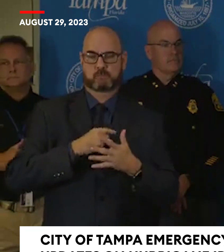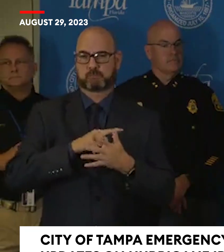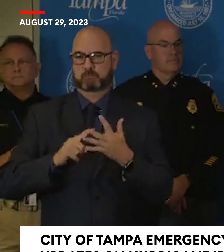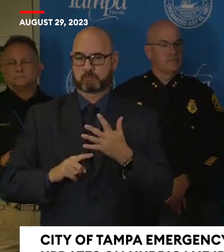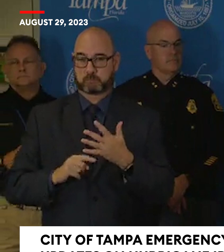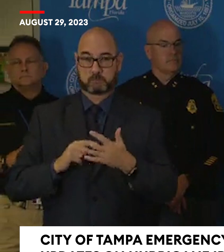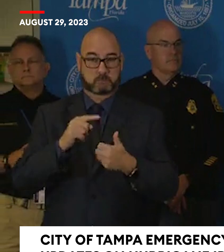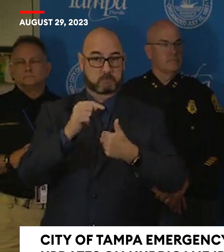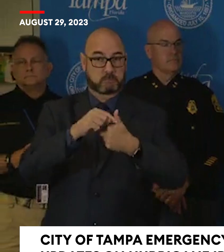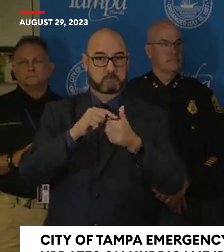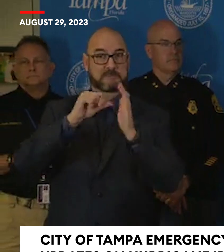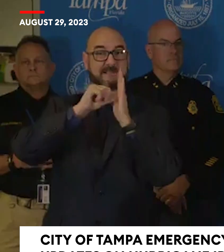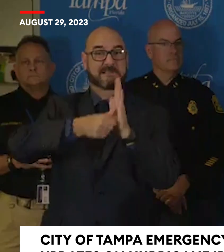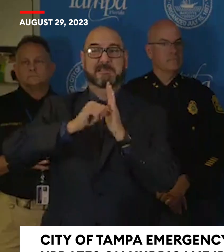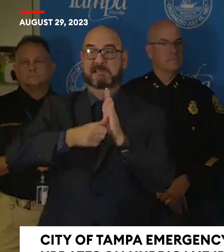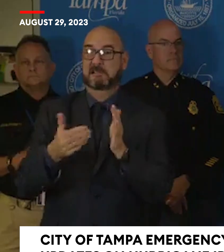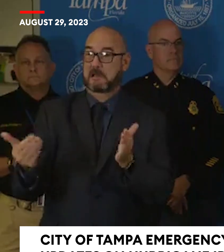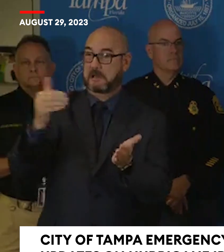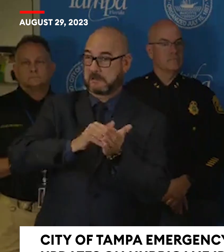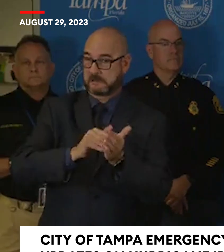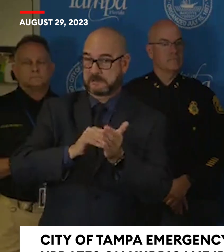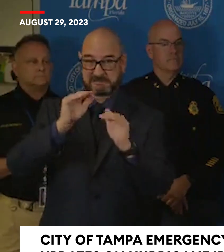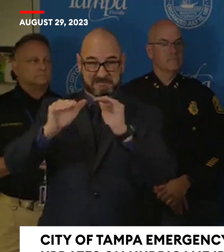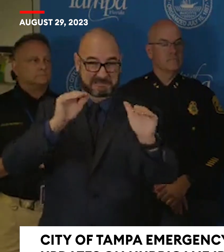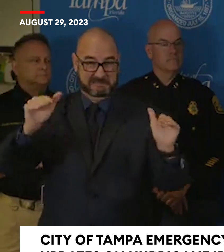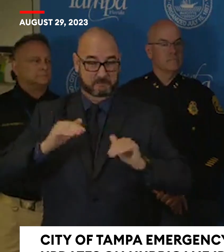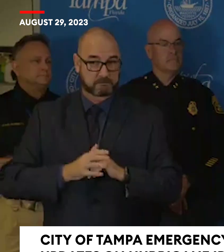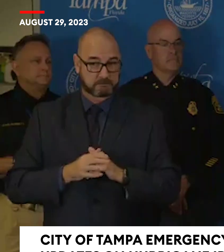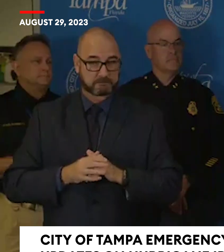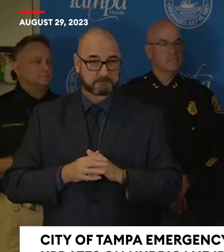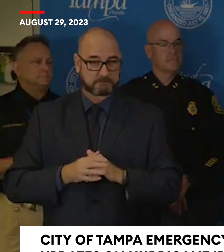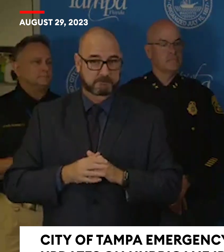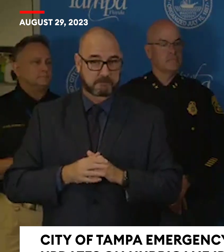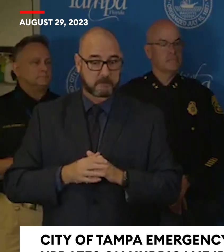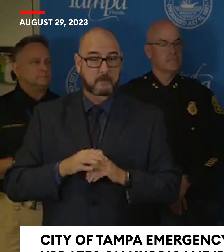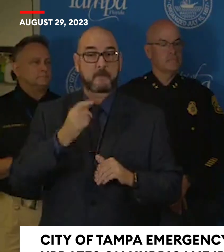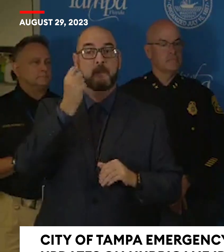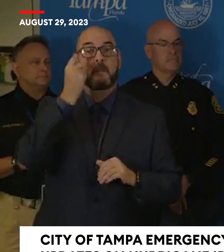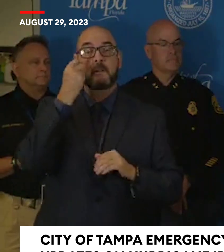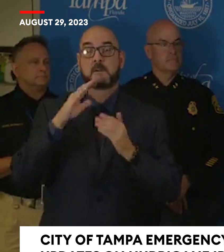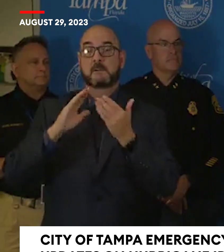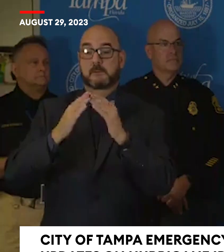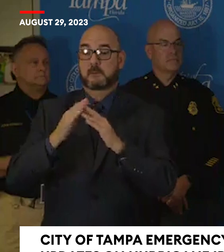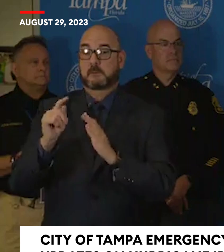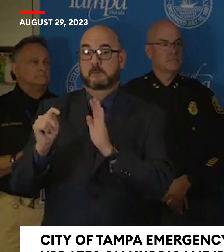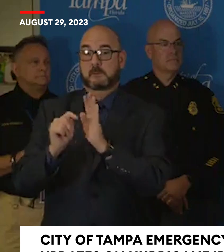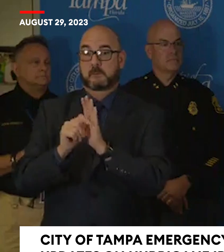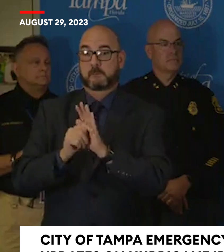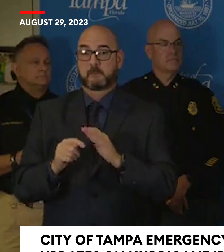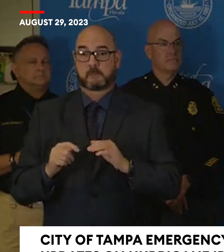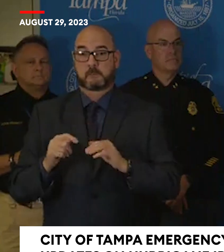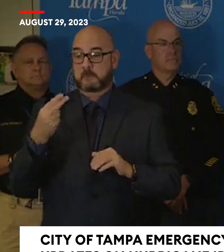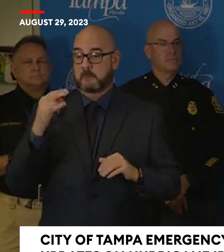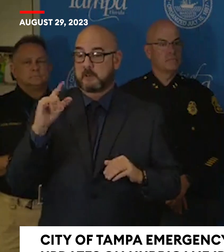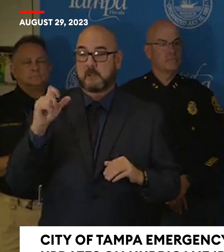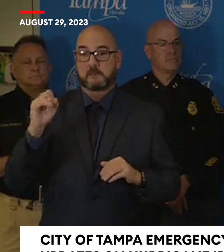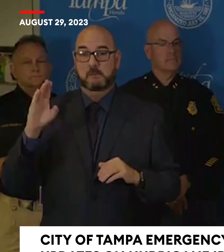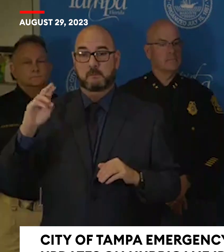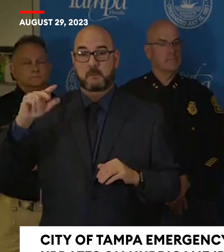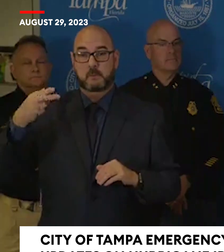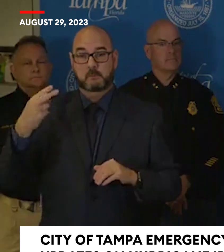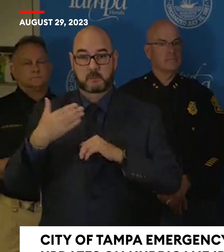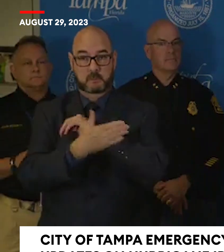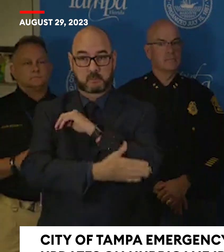Understand that the city of Tampa, the Hillsborough County, and the Tampa Bay region are all prepared to